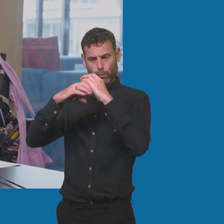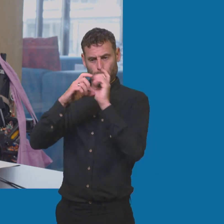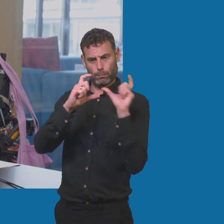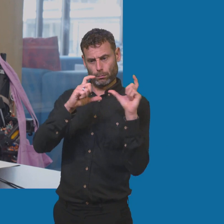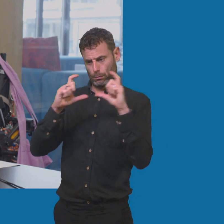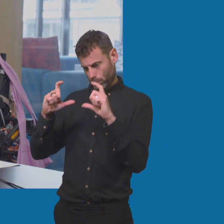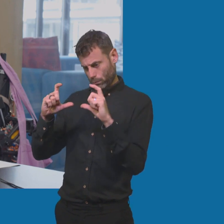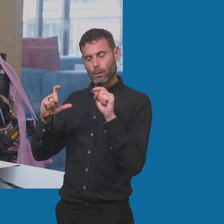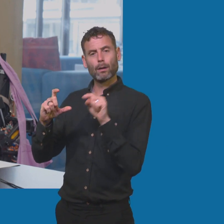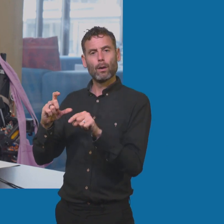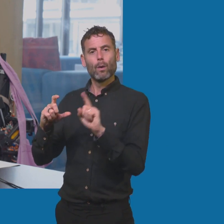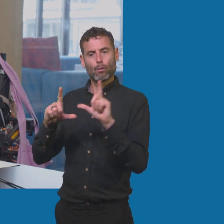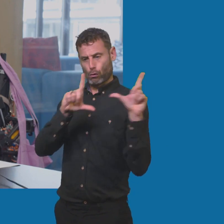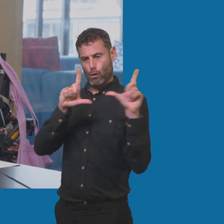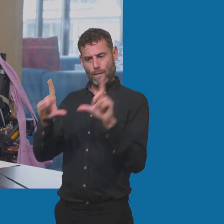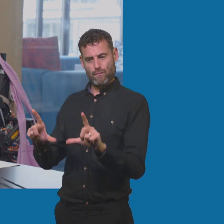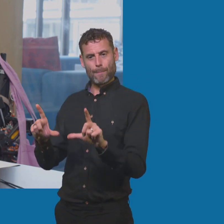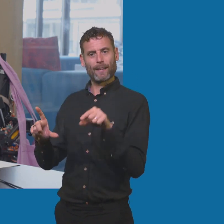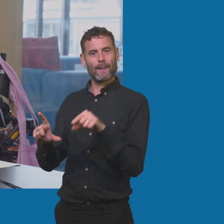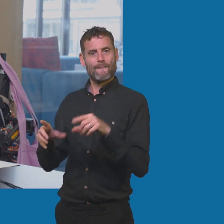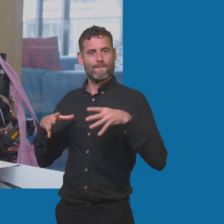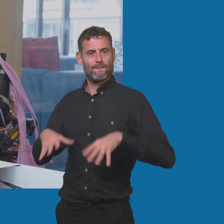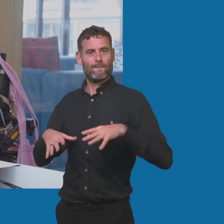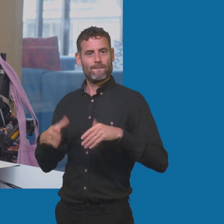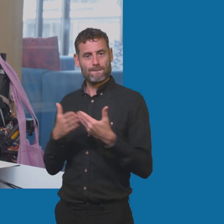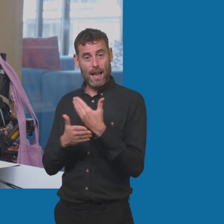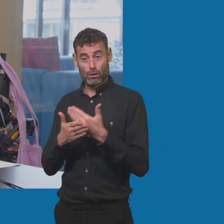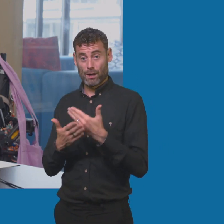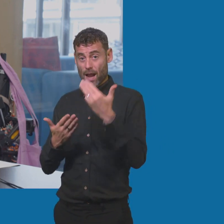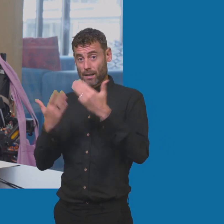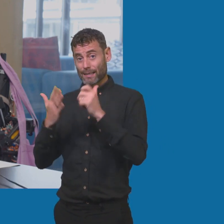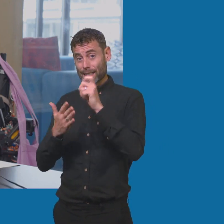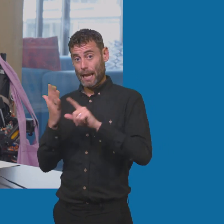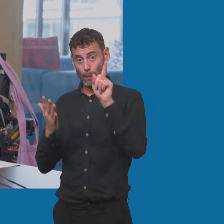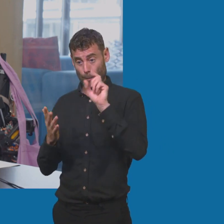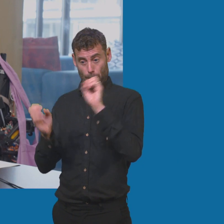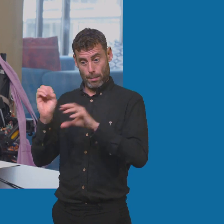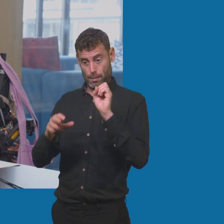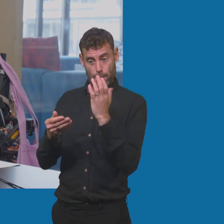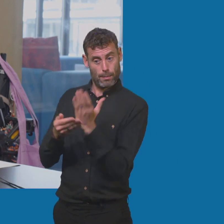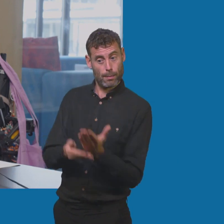Burke and it was reframing fashion and it featured, I believe, 19 disabled people from all different